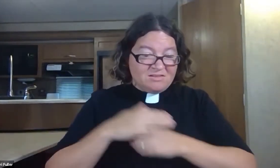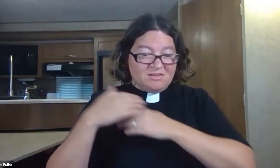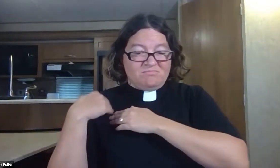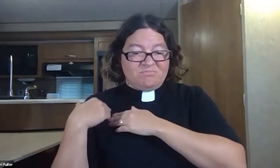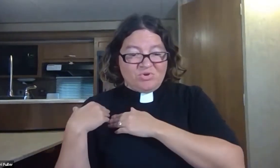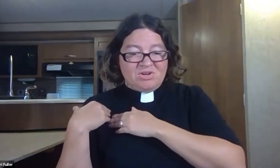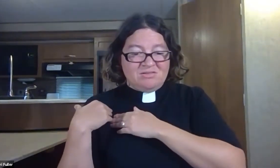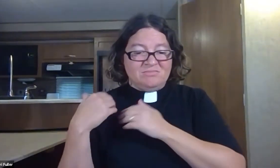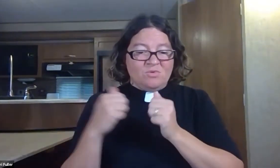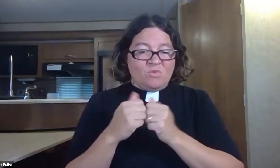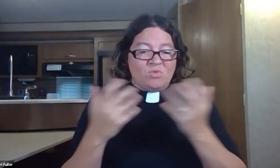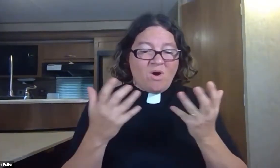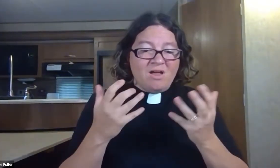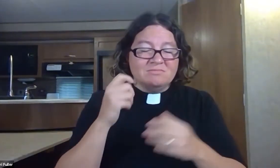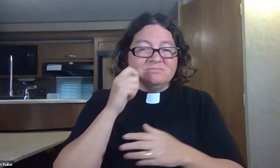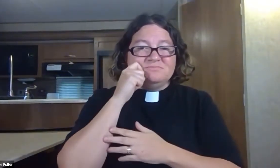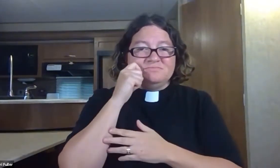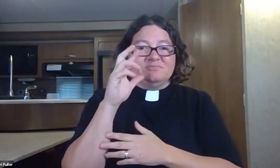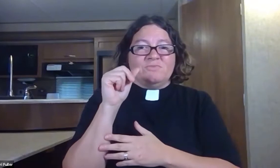for people pressed down by the weight of racism